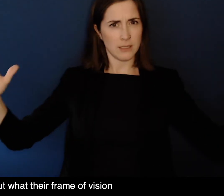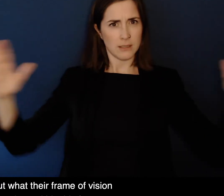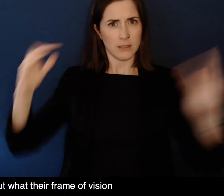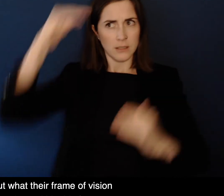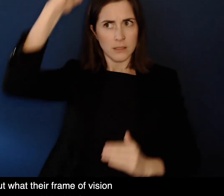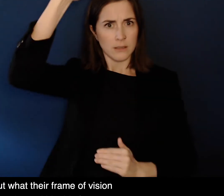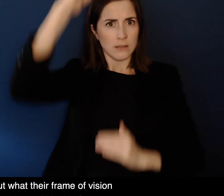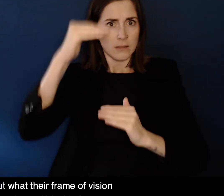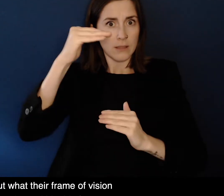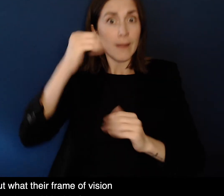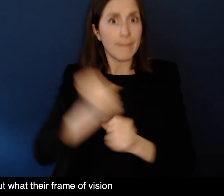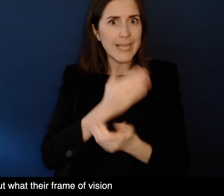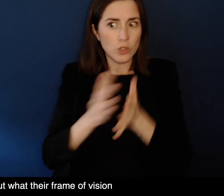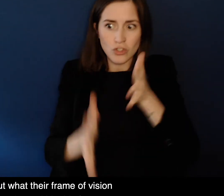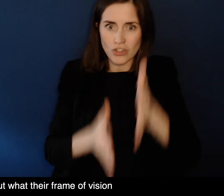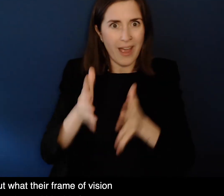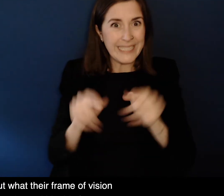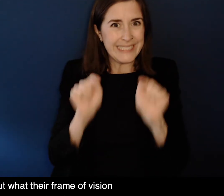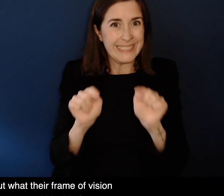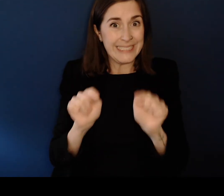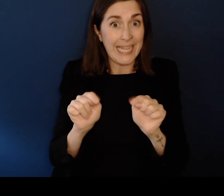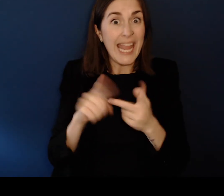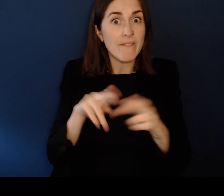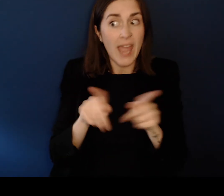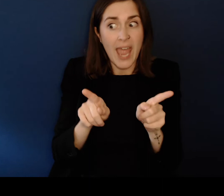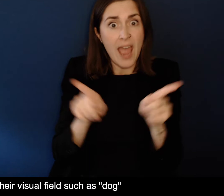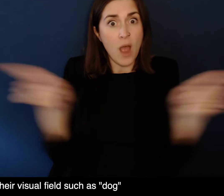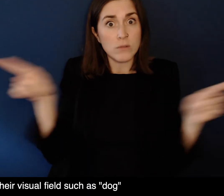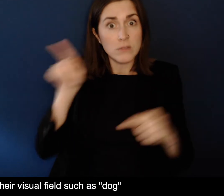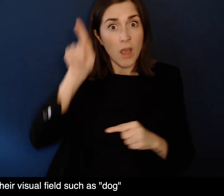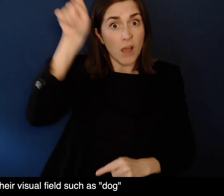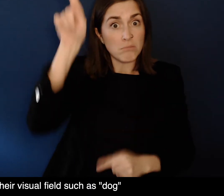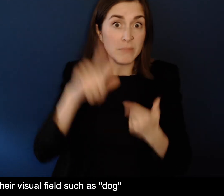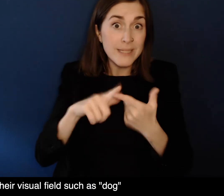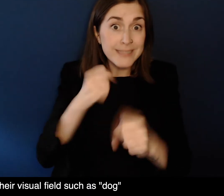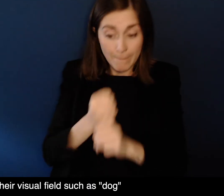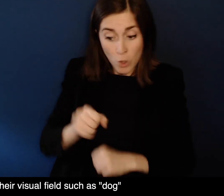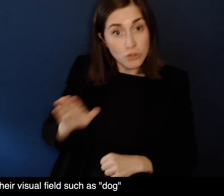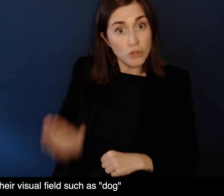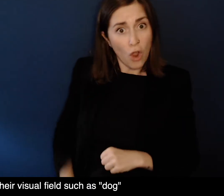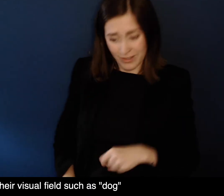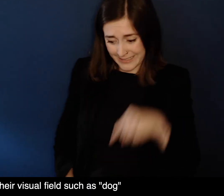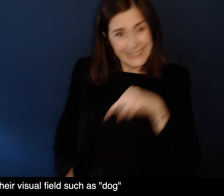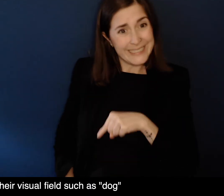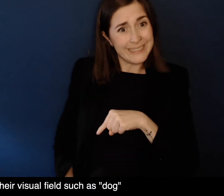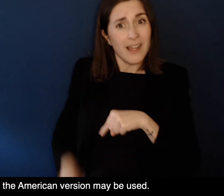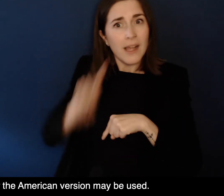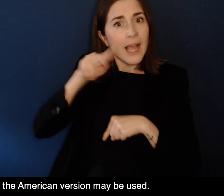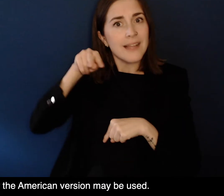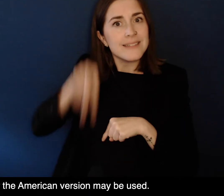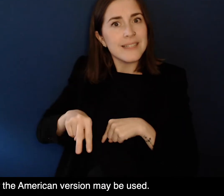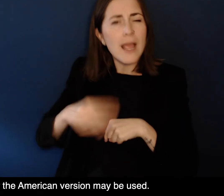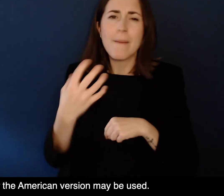their frame of vision is And keep the signs within this frame Signs outside of their visual field such as dog